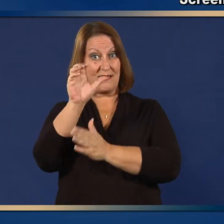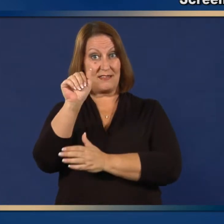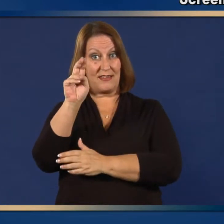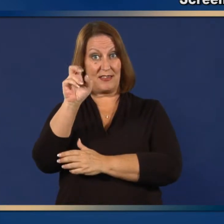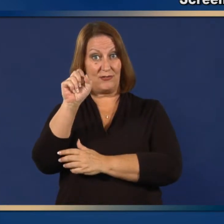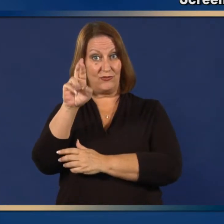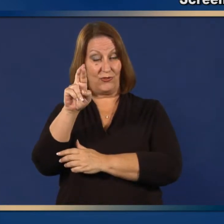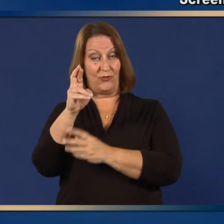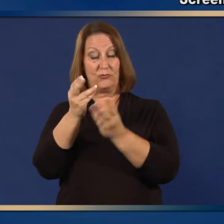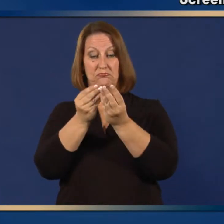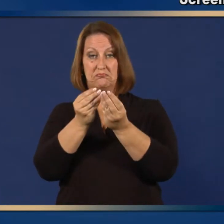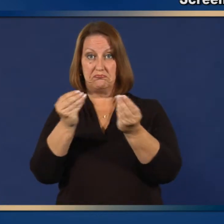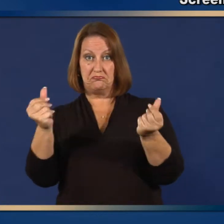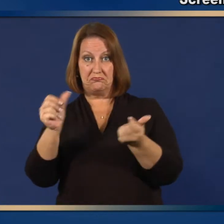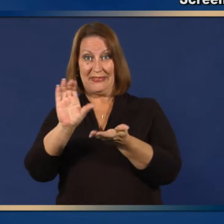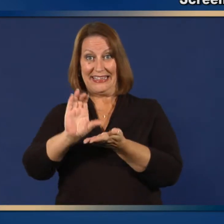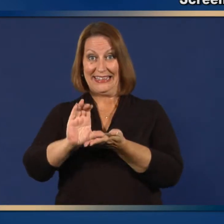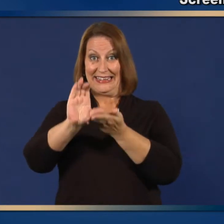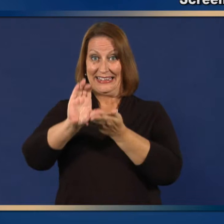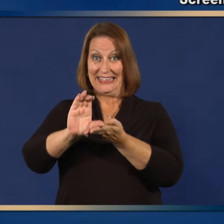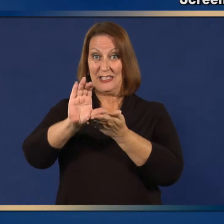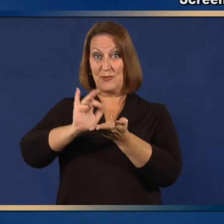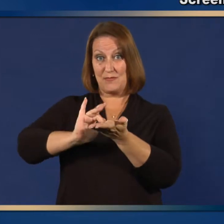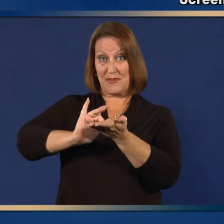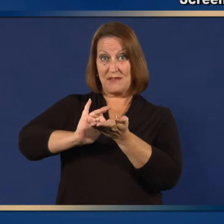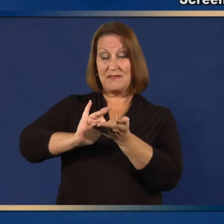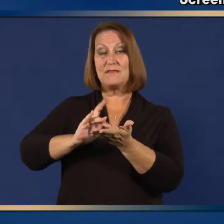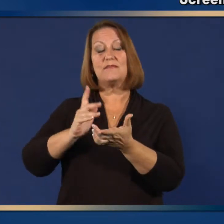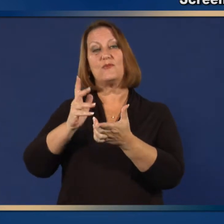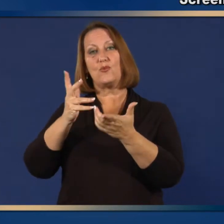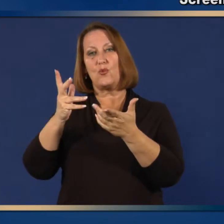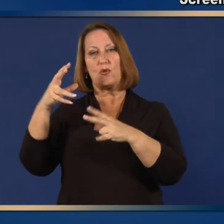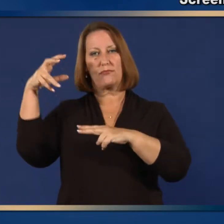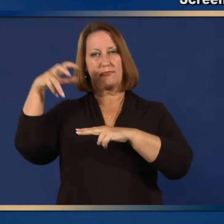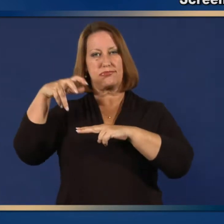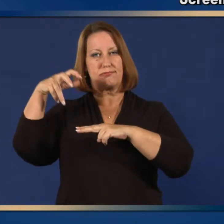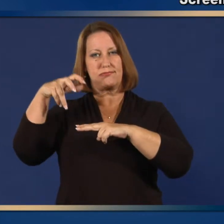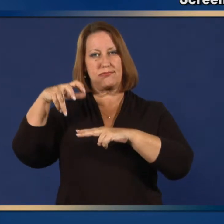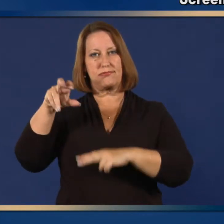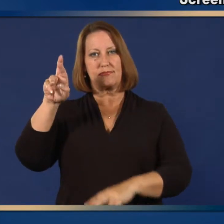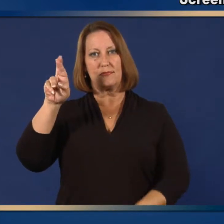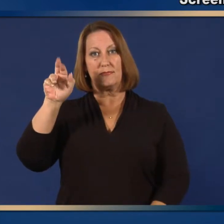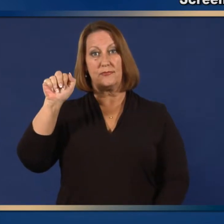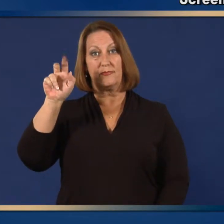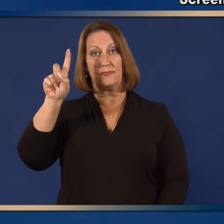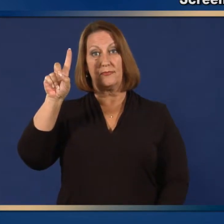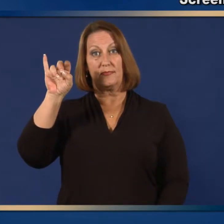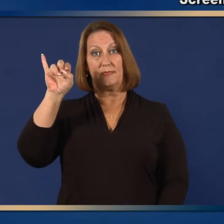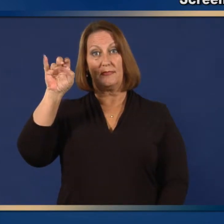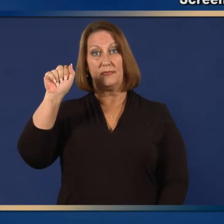Or cancer treatment with radiation or drugs? 11.